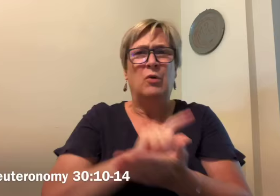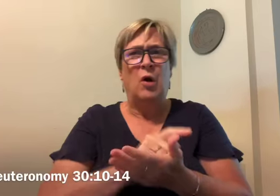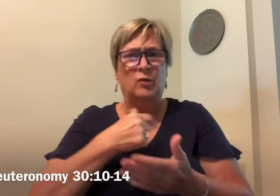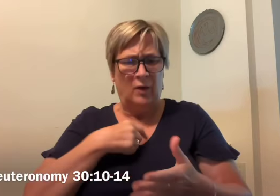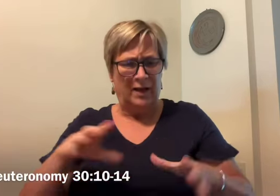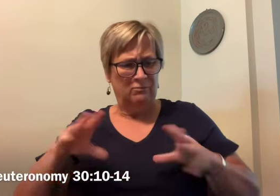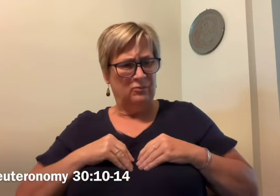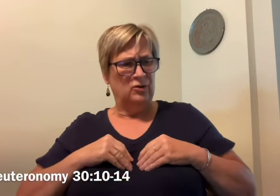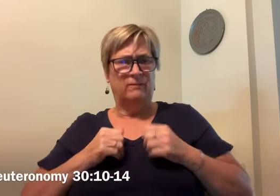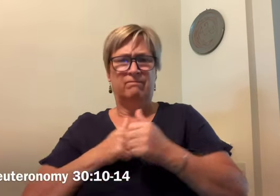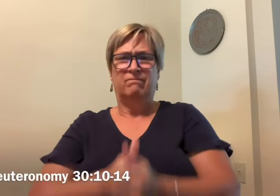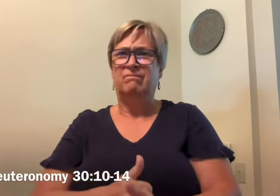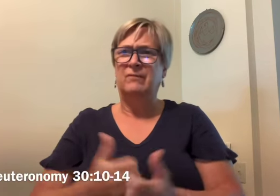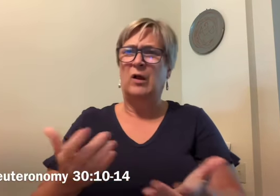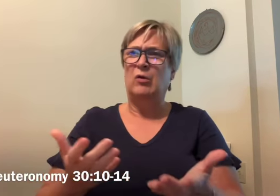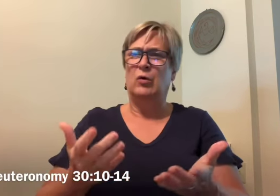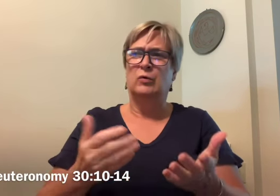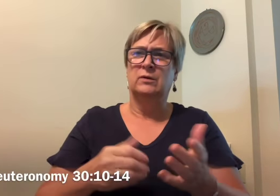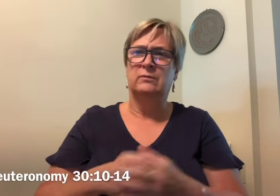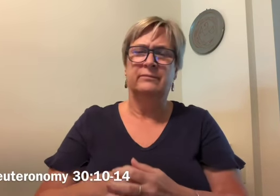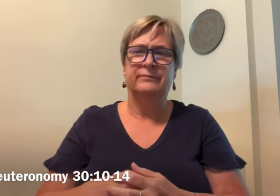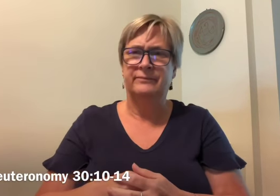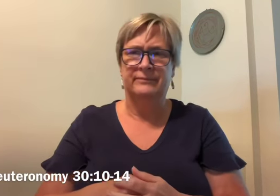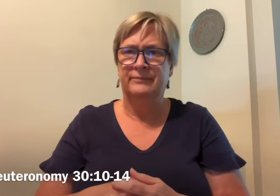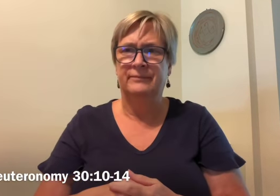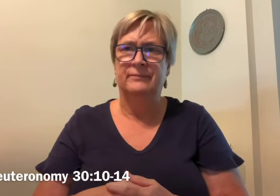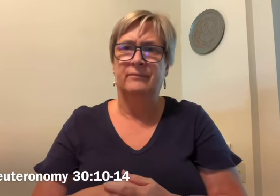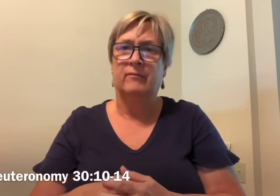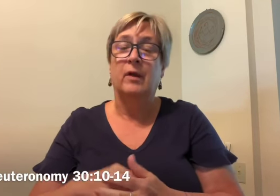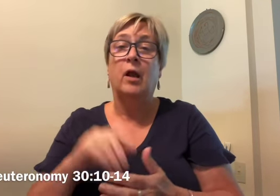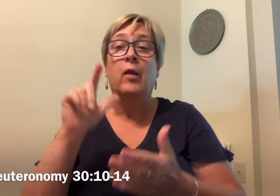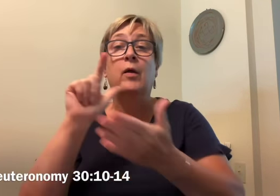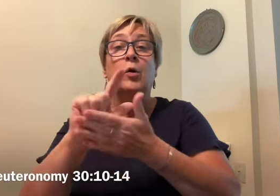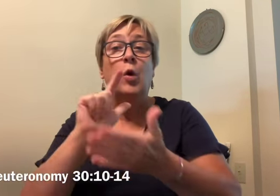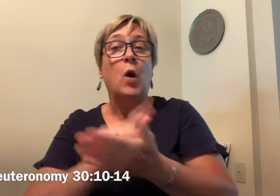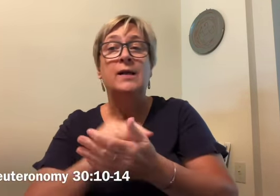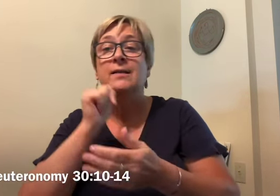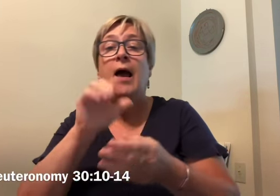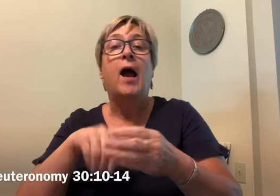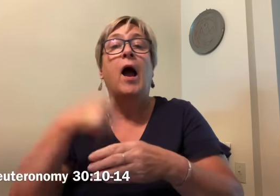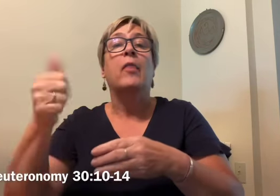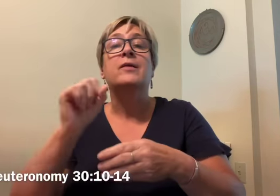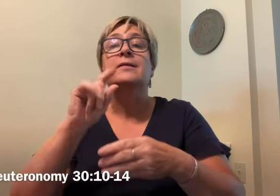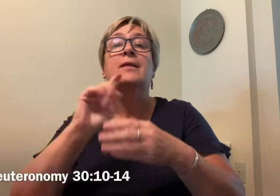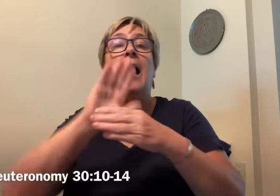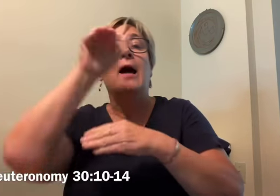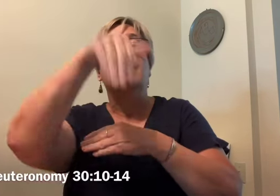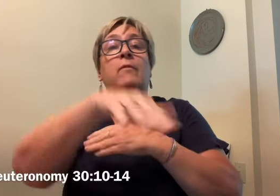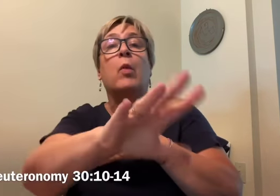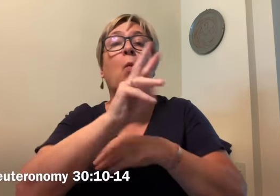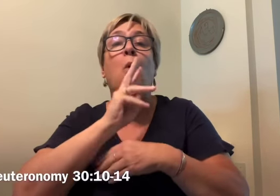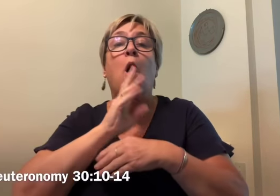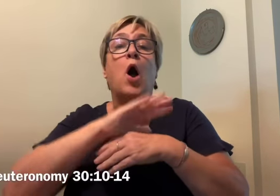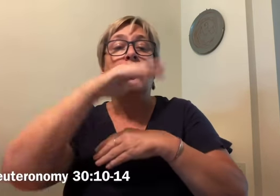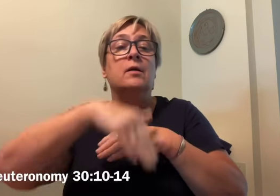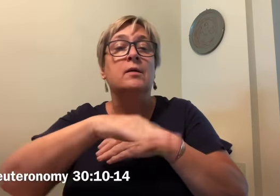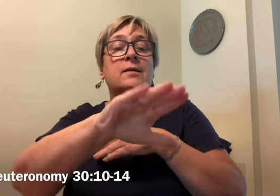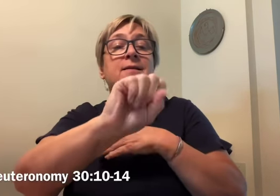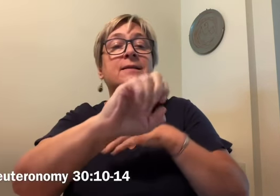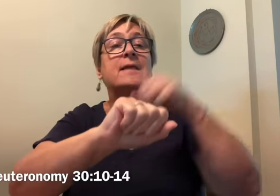and get it for us and tell us of it that we are to carry it out? Nor is it